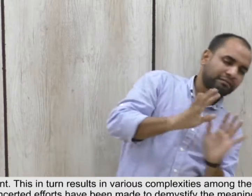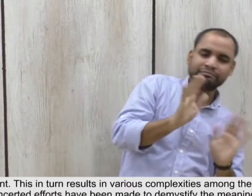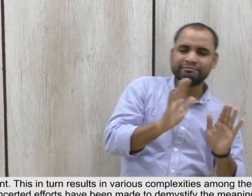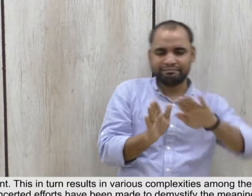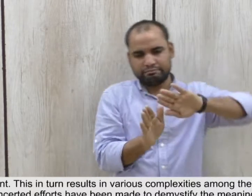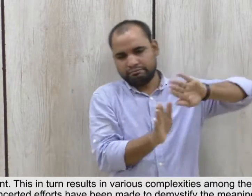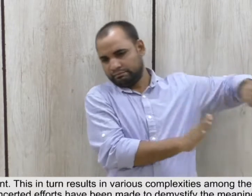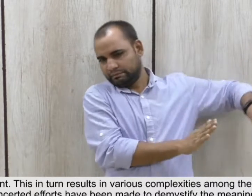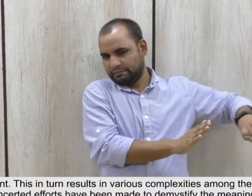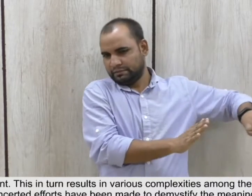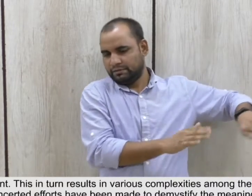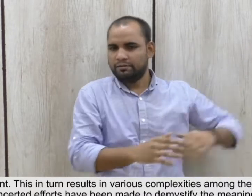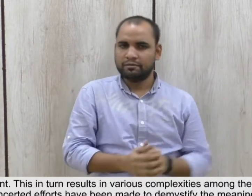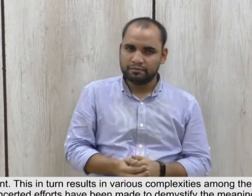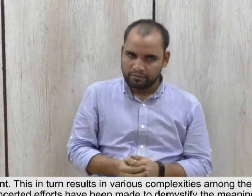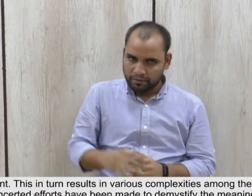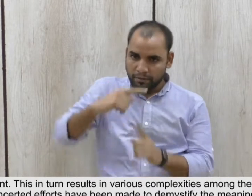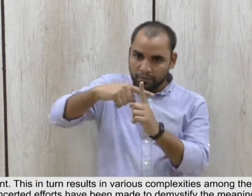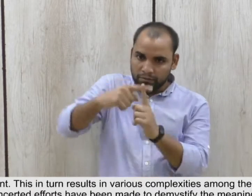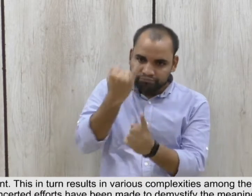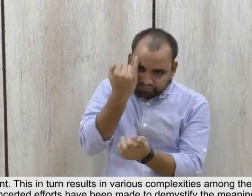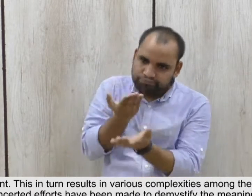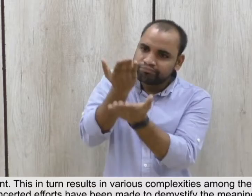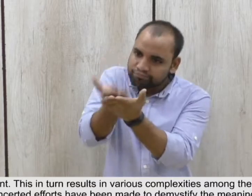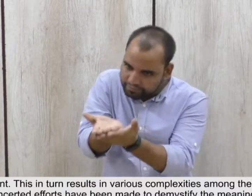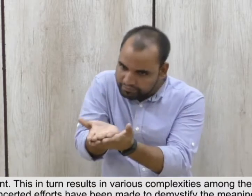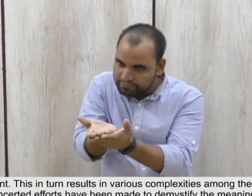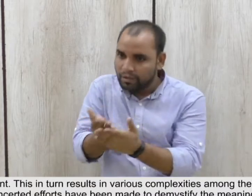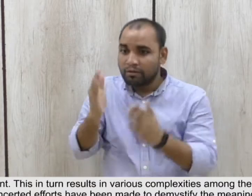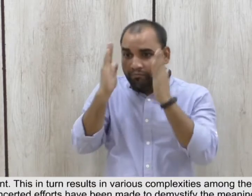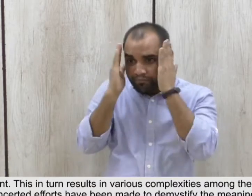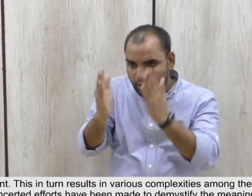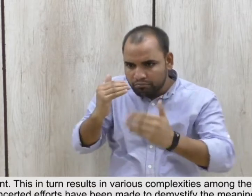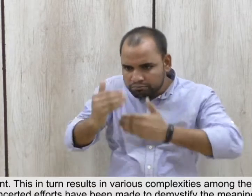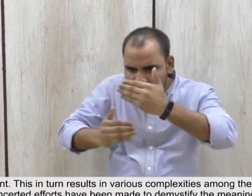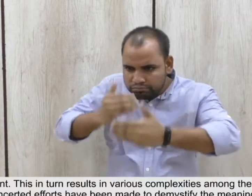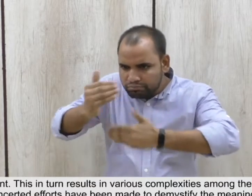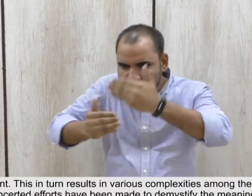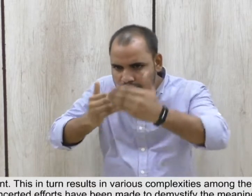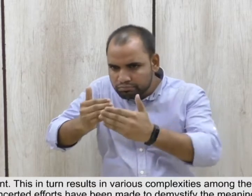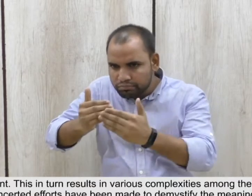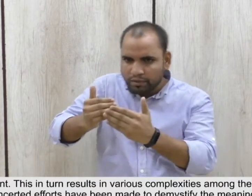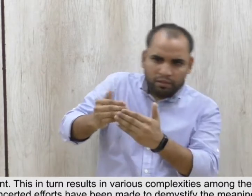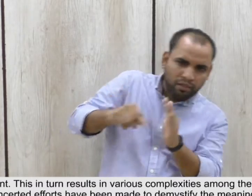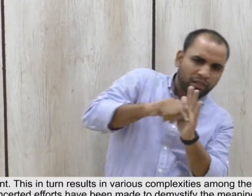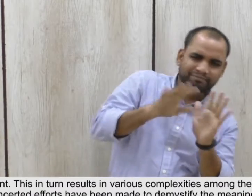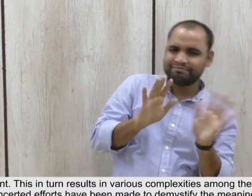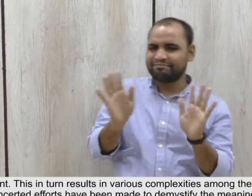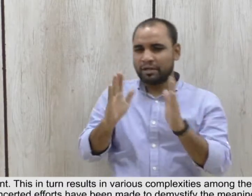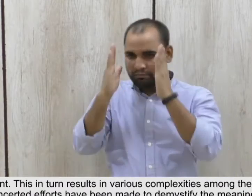This in turn results in various complexities among them, which further harms their growth. Concerted efforts have